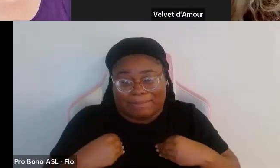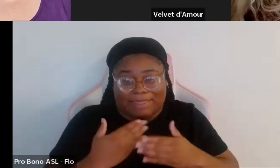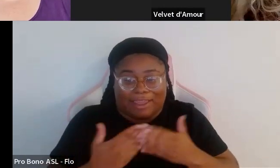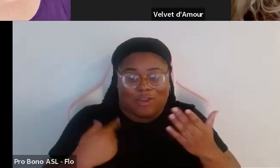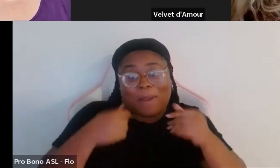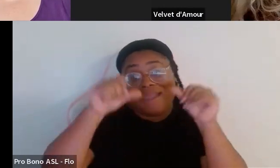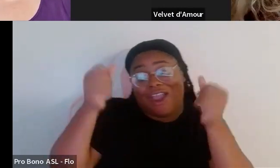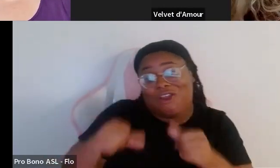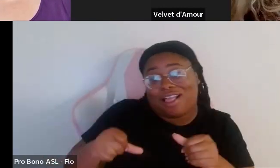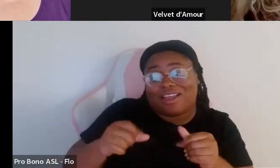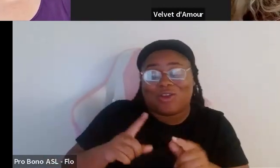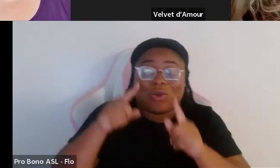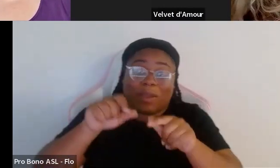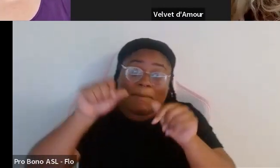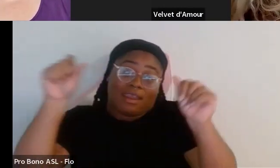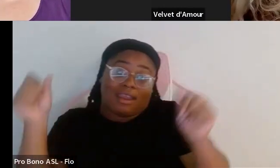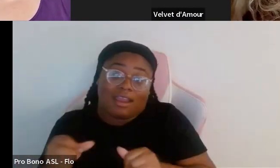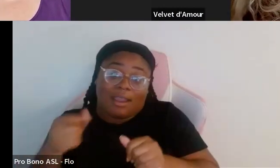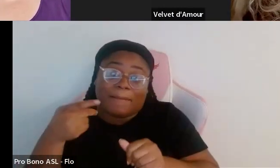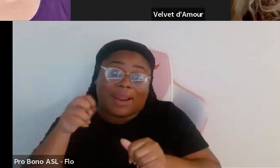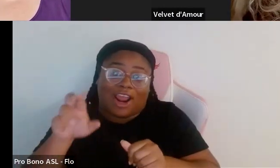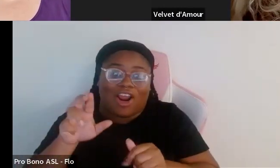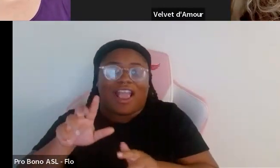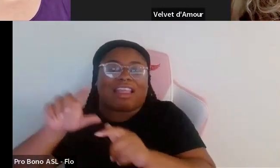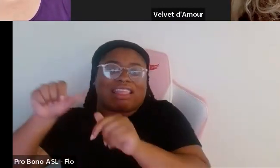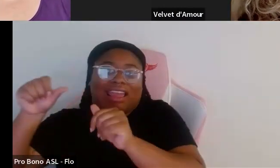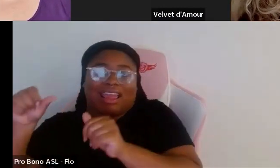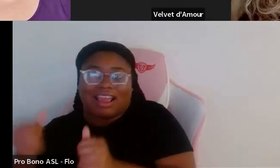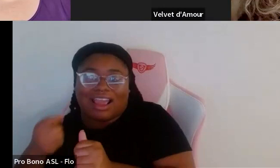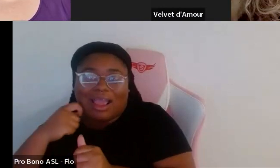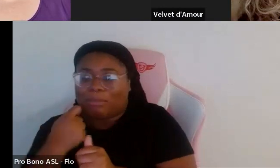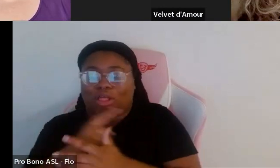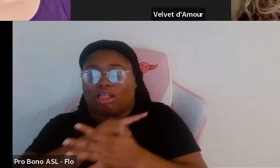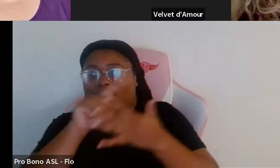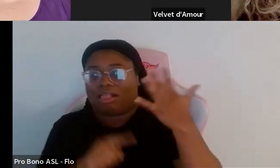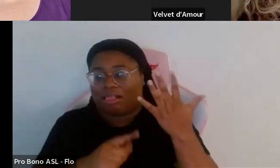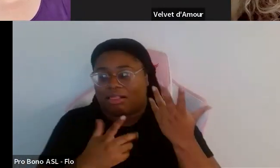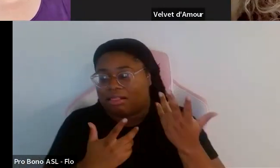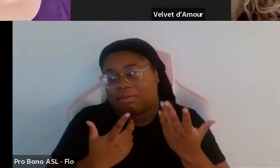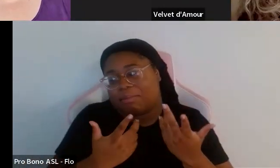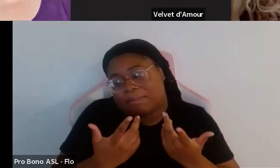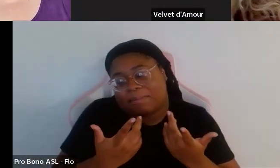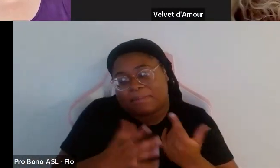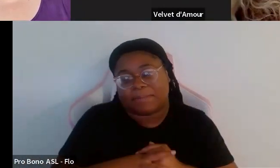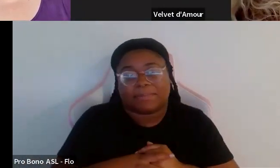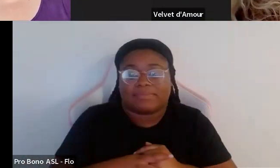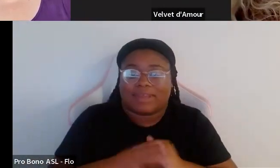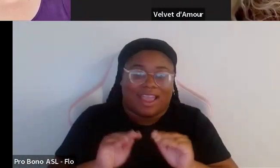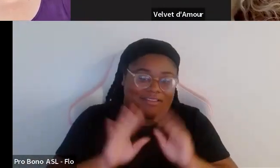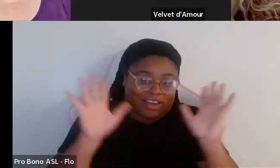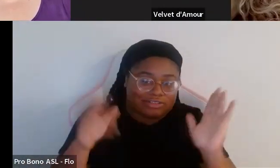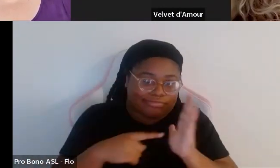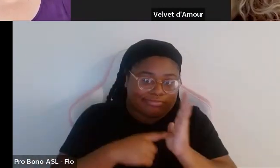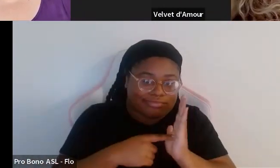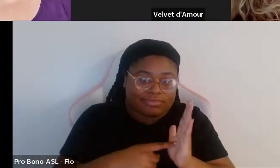can be hourglass then you can be pear yes then you can be apple you know yes so i mean it obviously exists